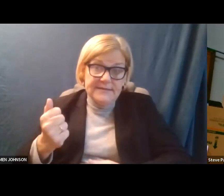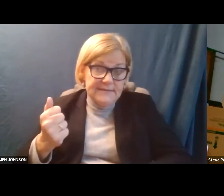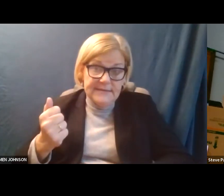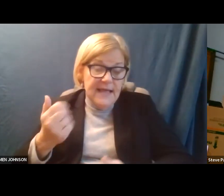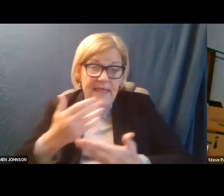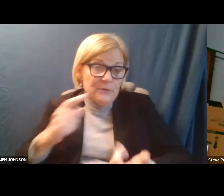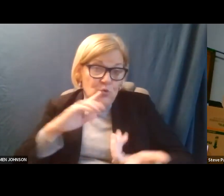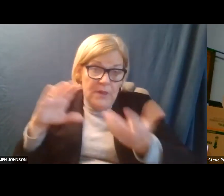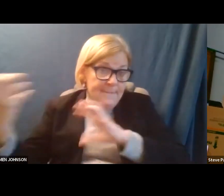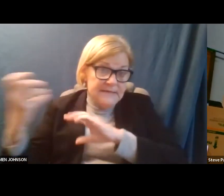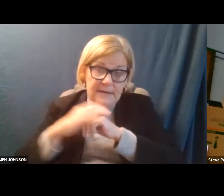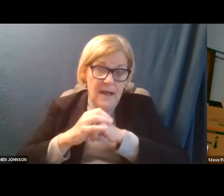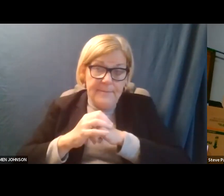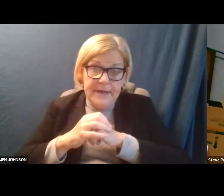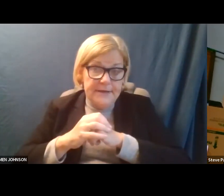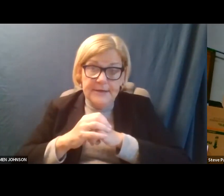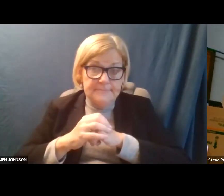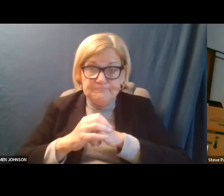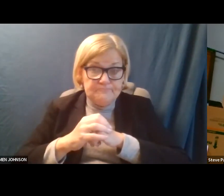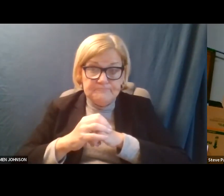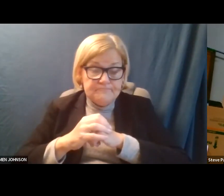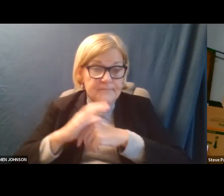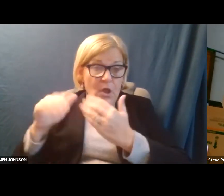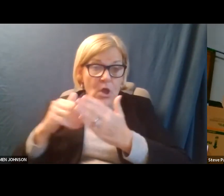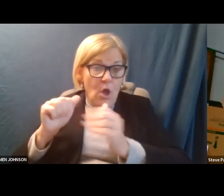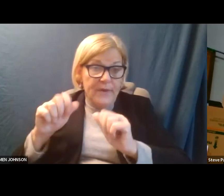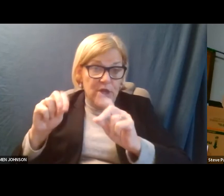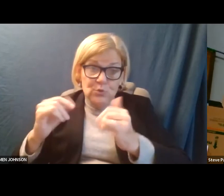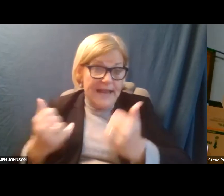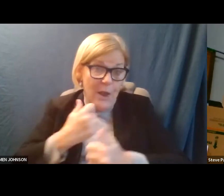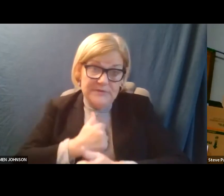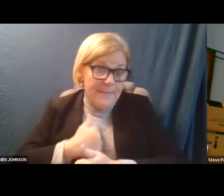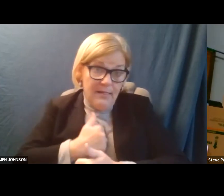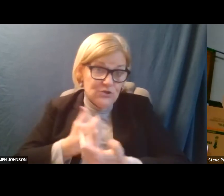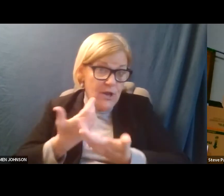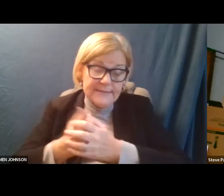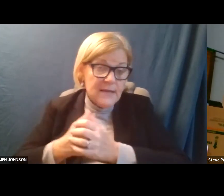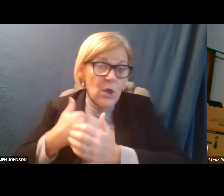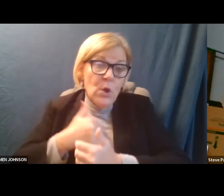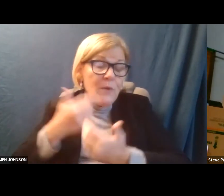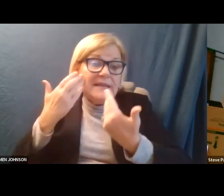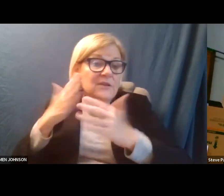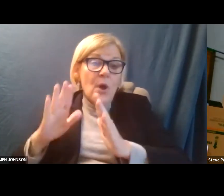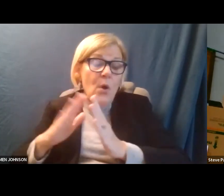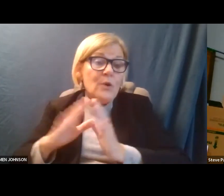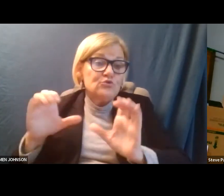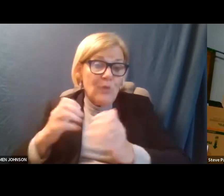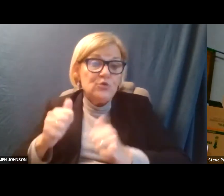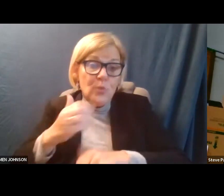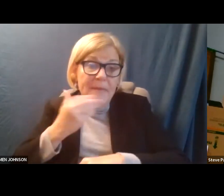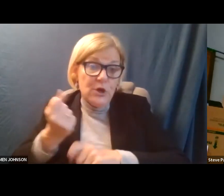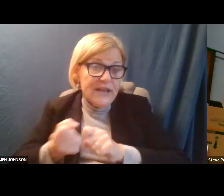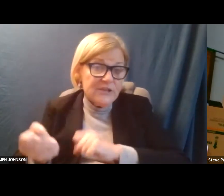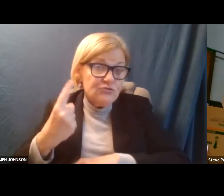were already messed up. And all we can do now is apologize that we didn't know and try to do better next year.